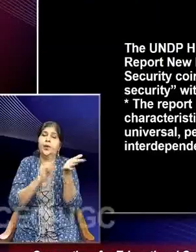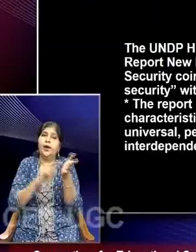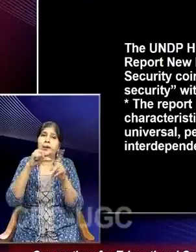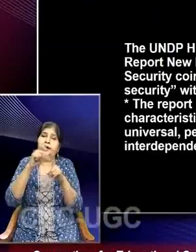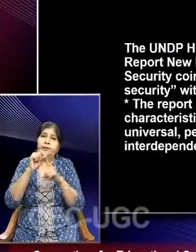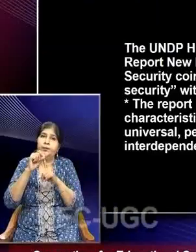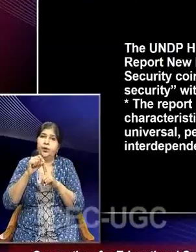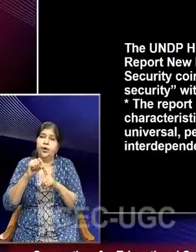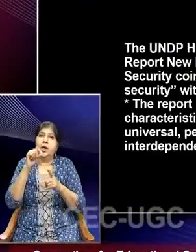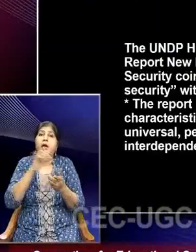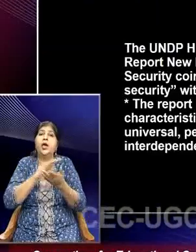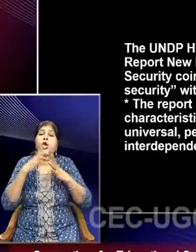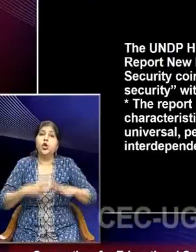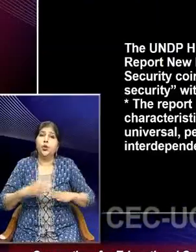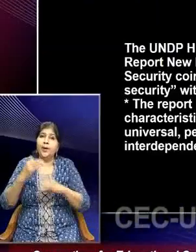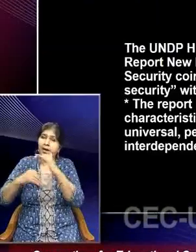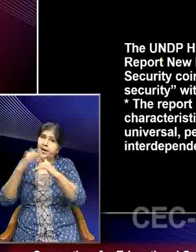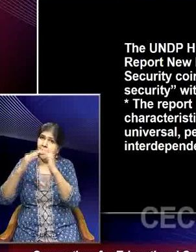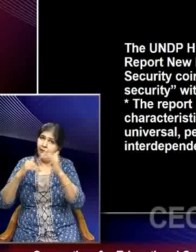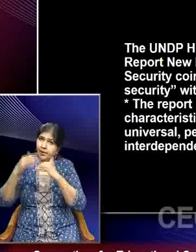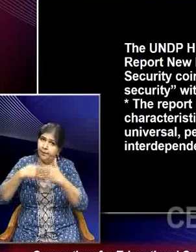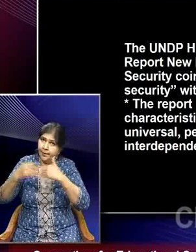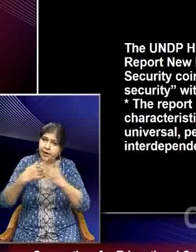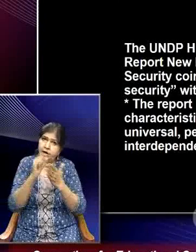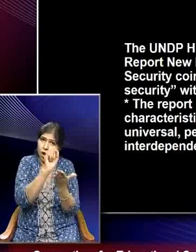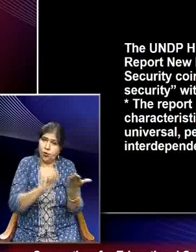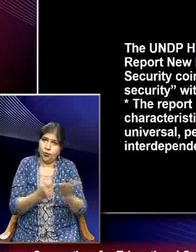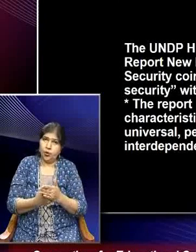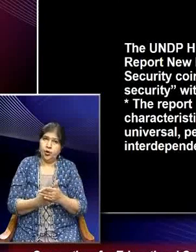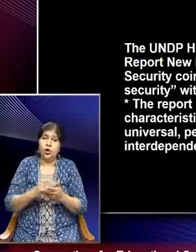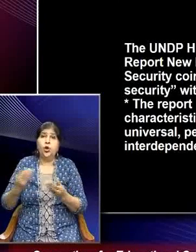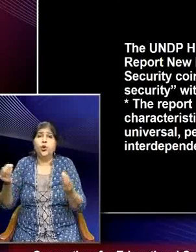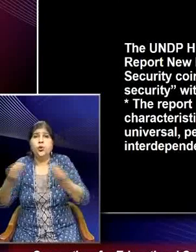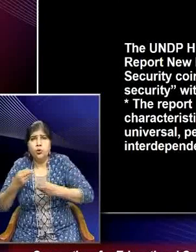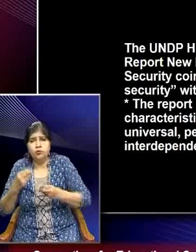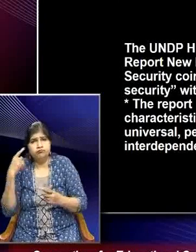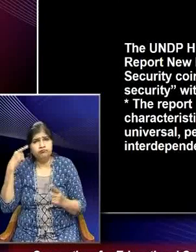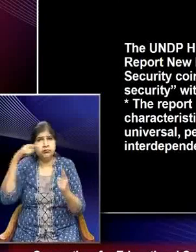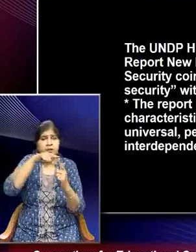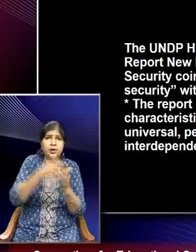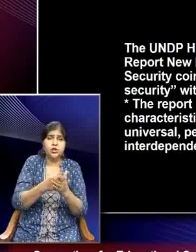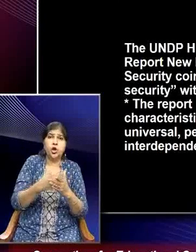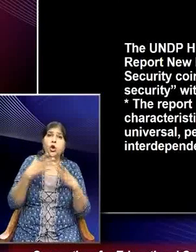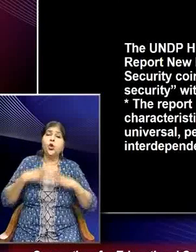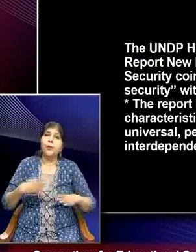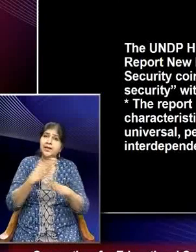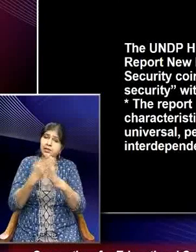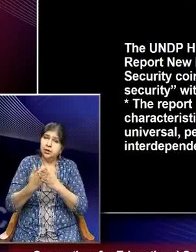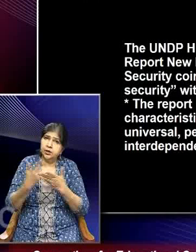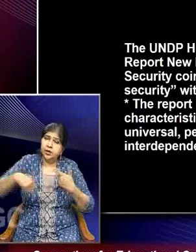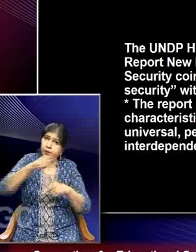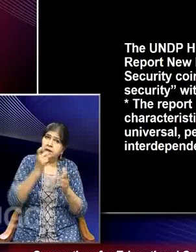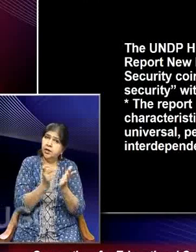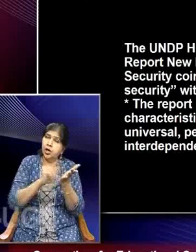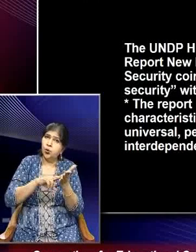Development Report, New Dimensions of Human Security also coined the term human security within the UN